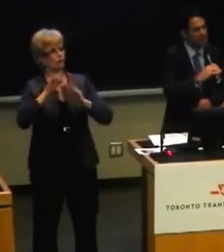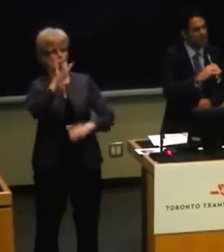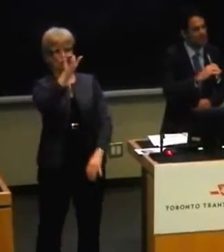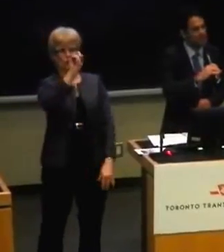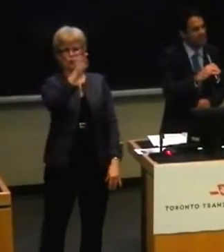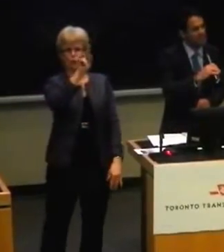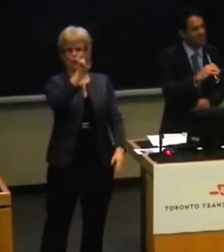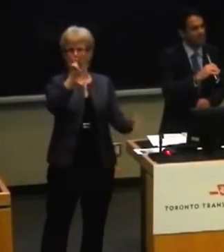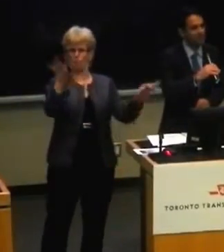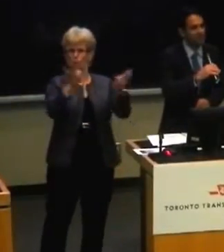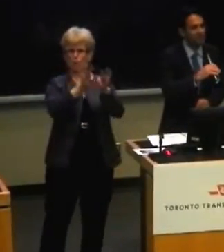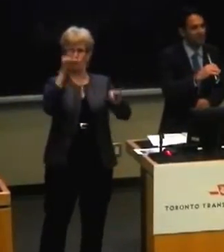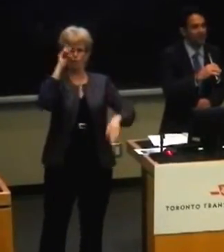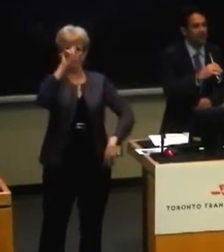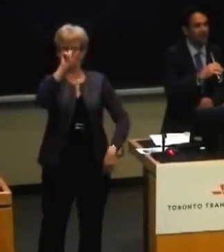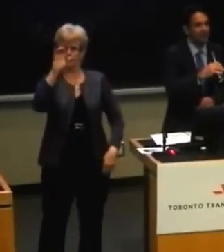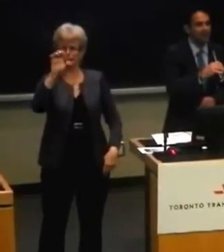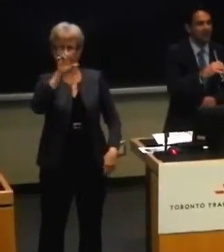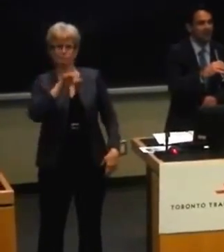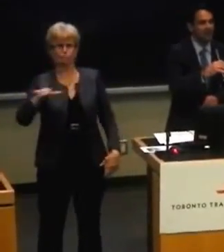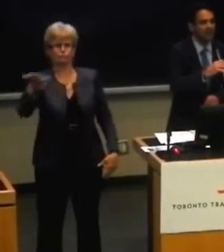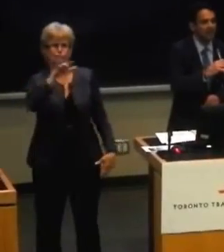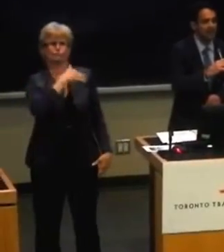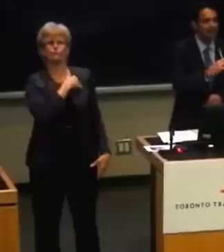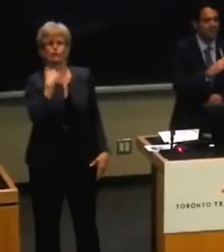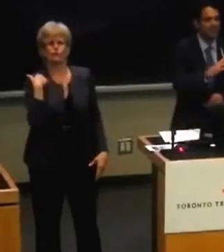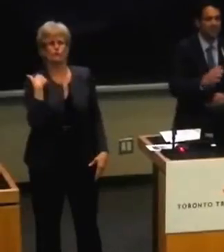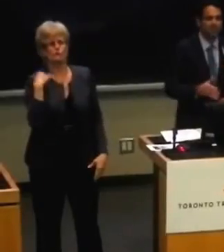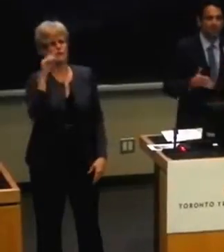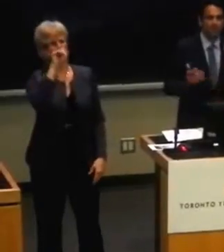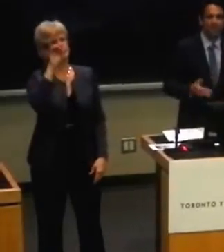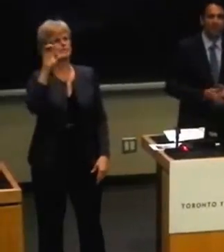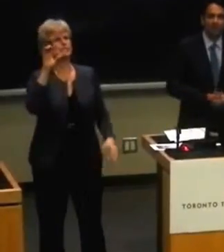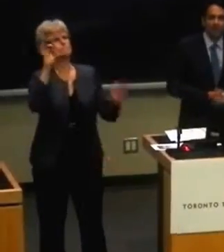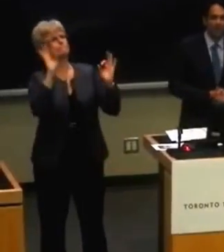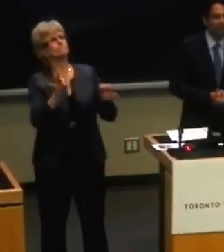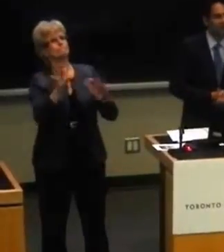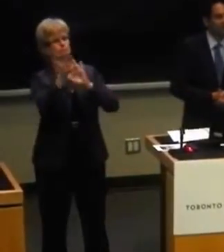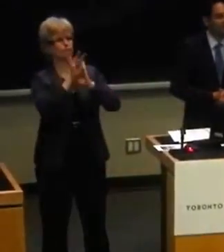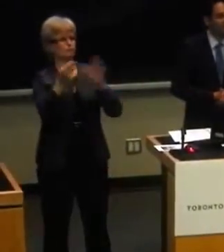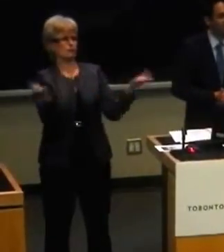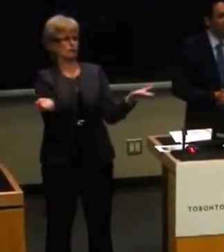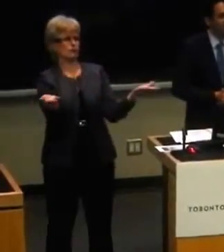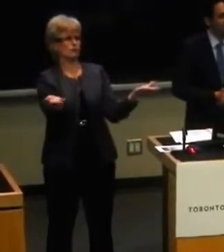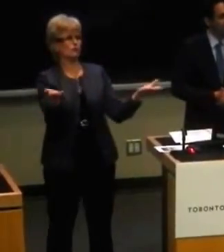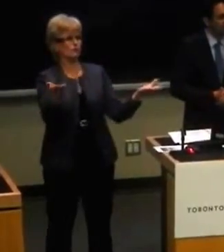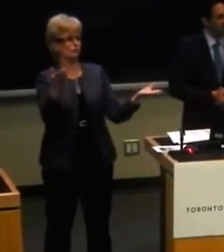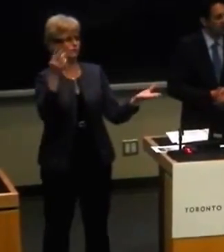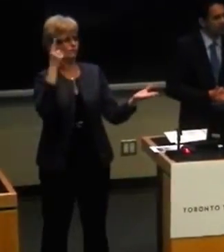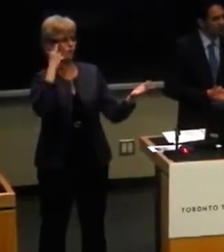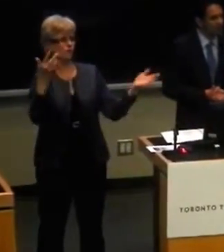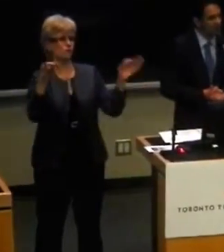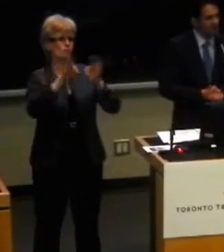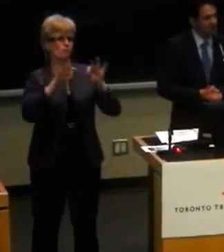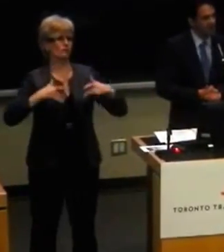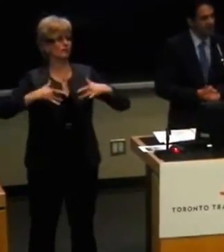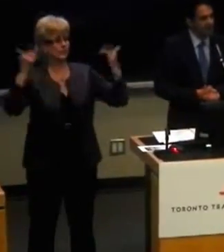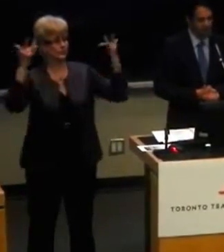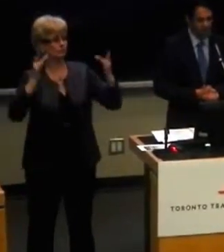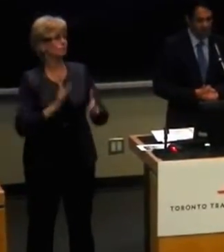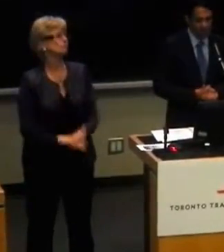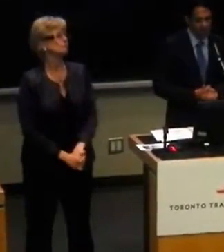University to the TTC and to Toronto that the TTC has chosen this location for this very important event.